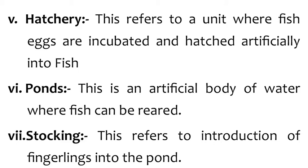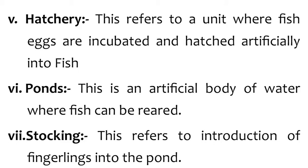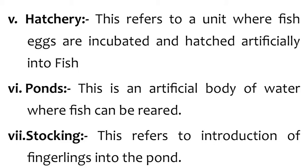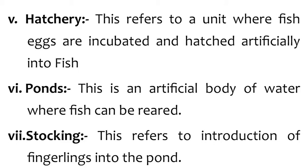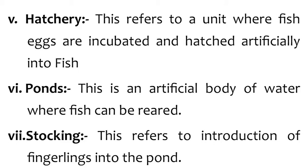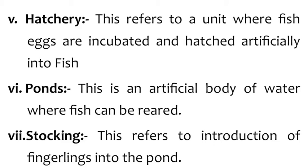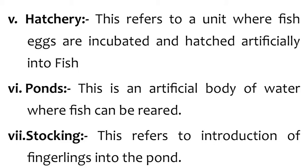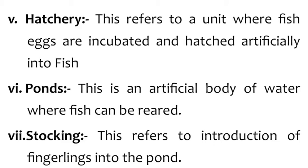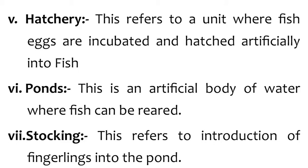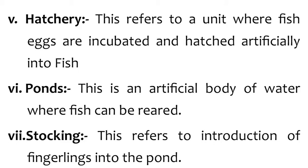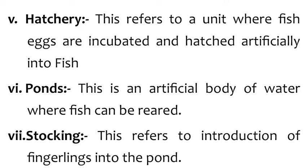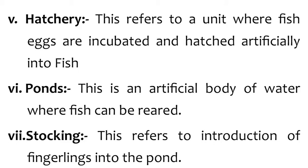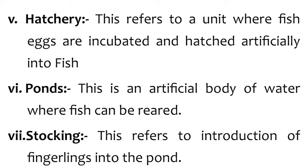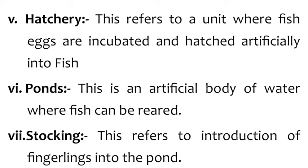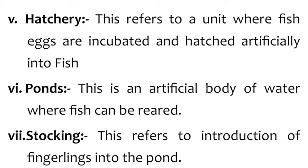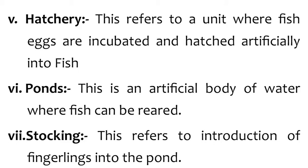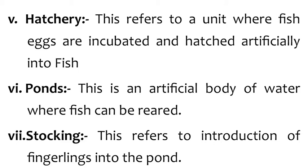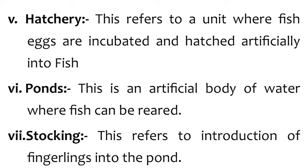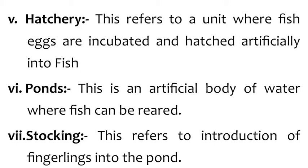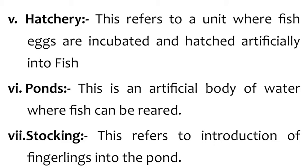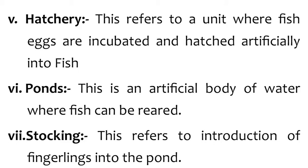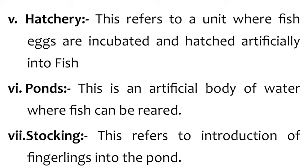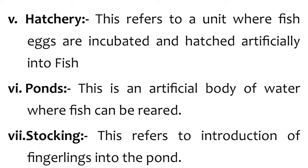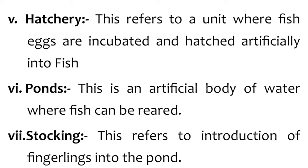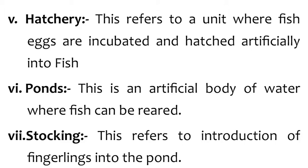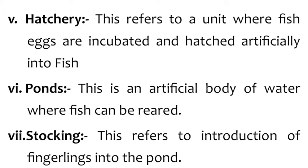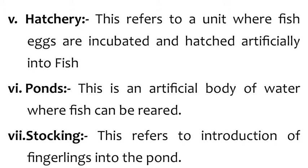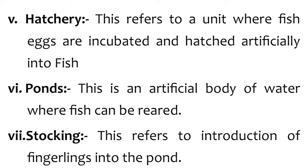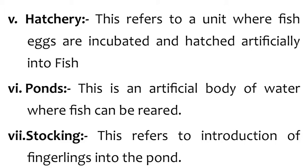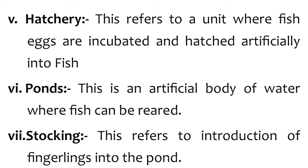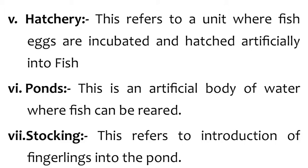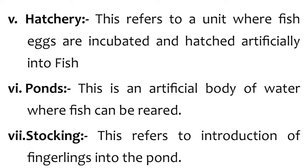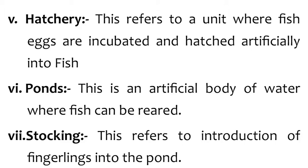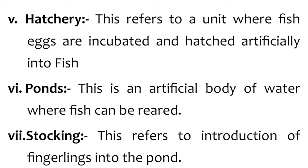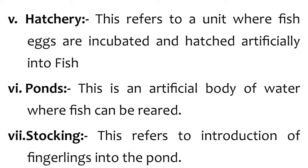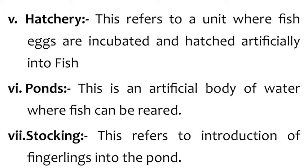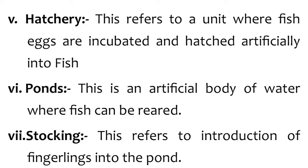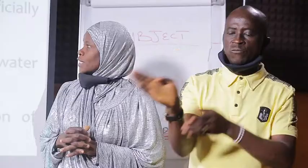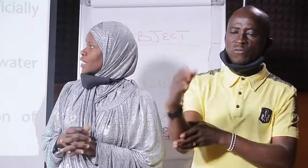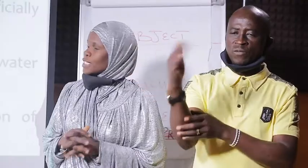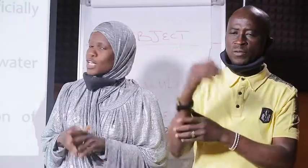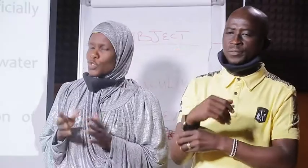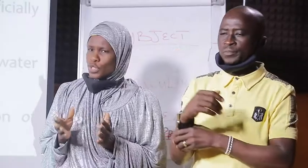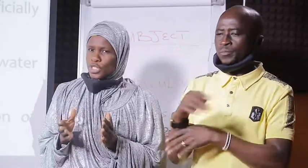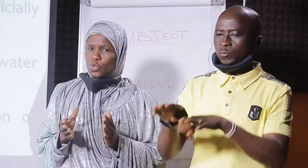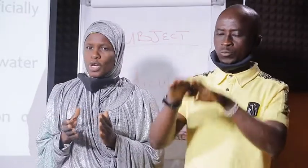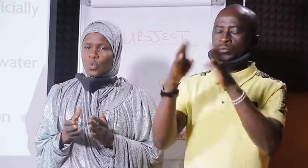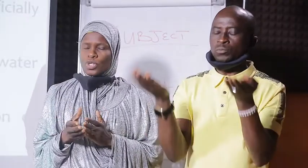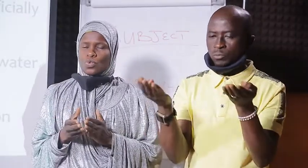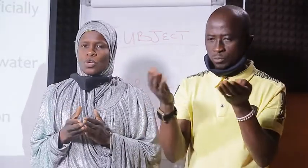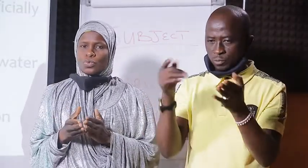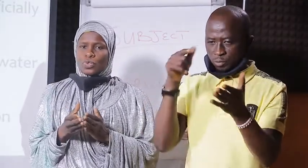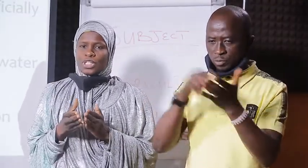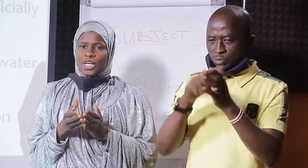the unit where fish eggs are incubated and hashed artificially into fish. That is a unit